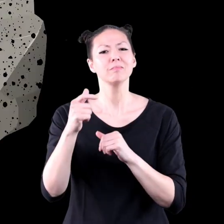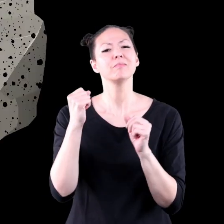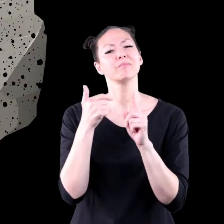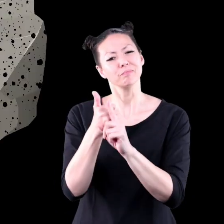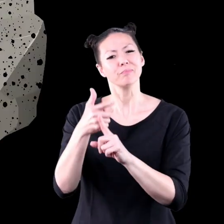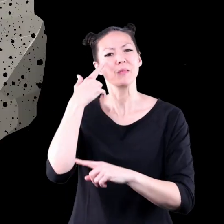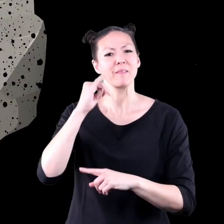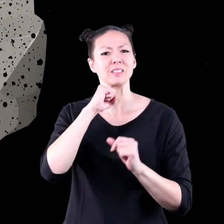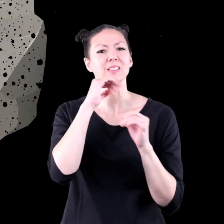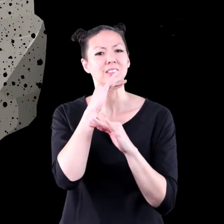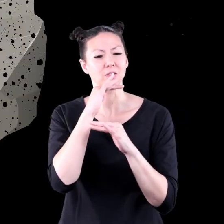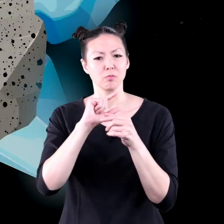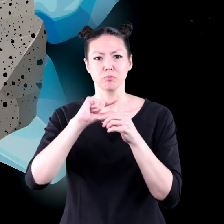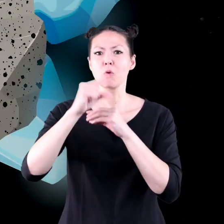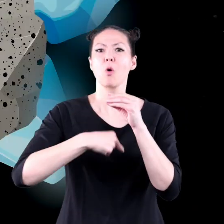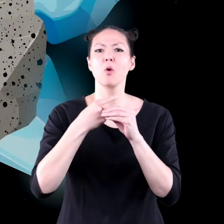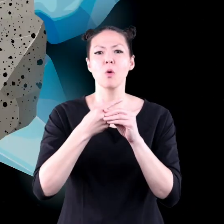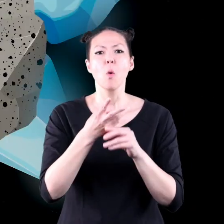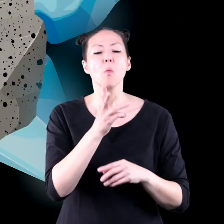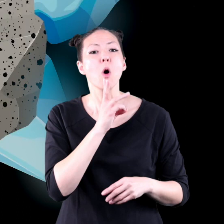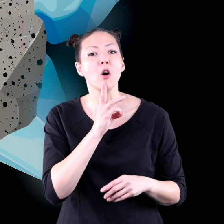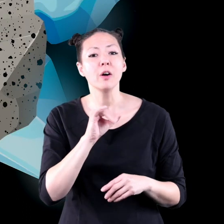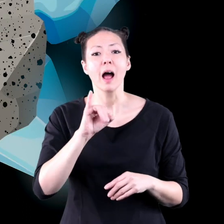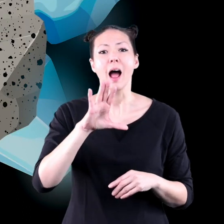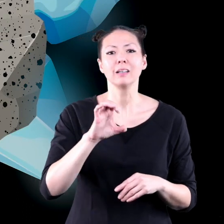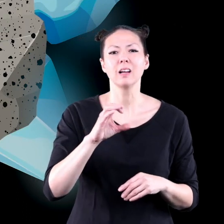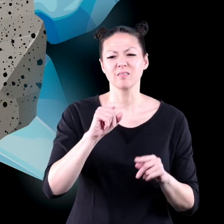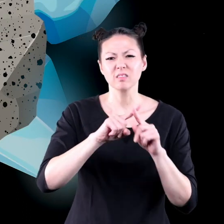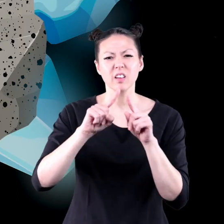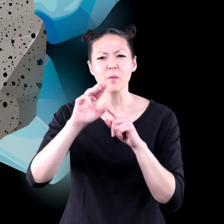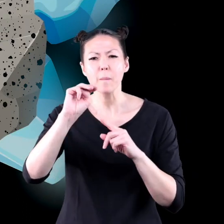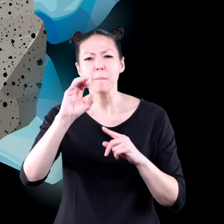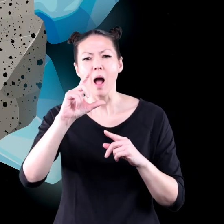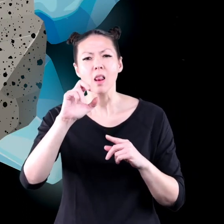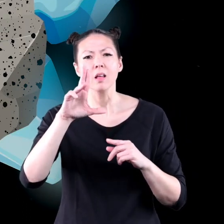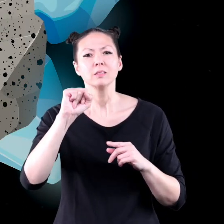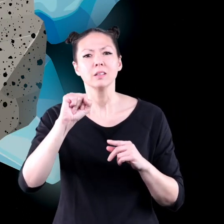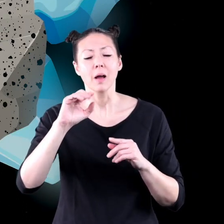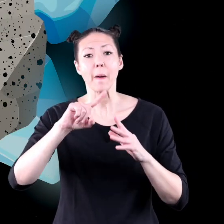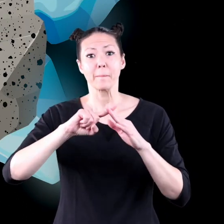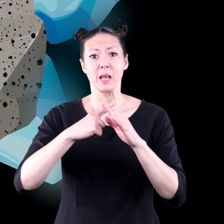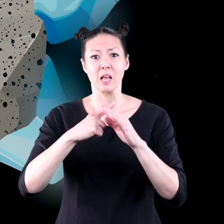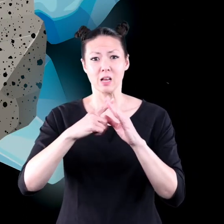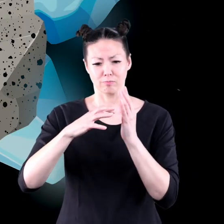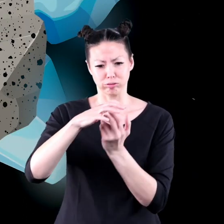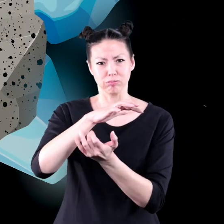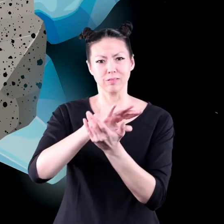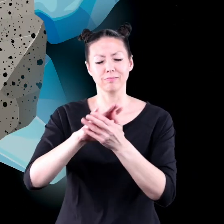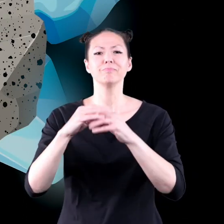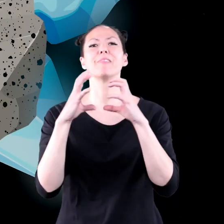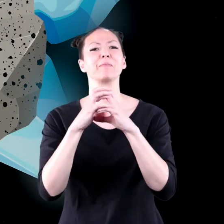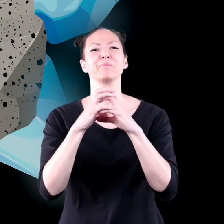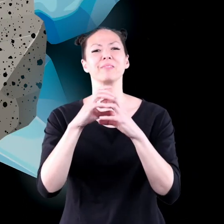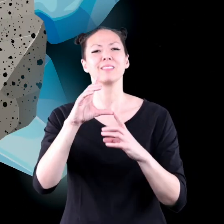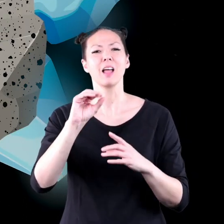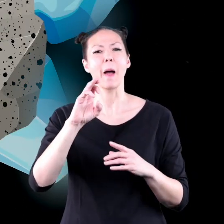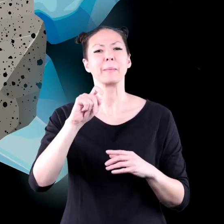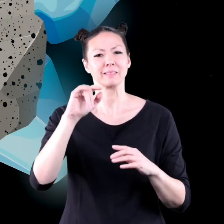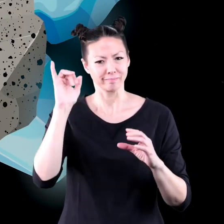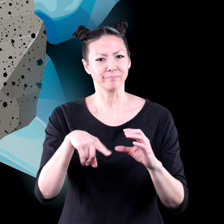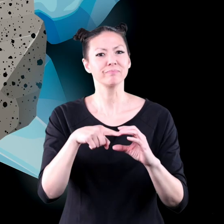Particles of dust coated with water, ice and other molecules are the beginning of a comet.